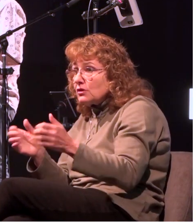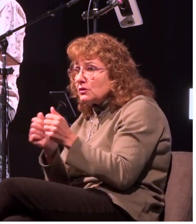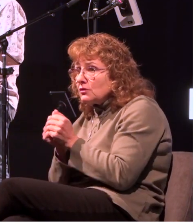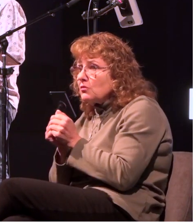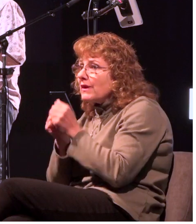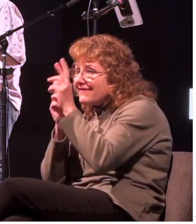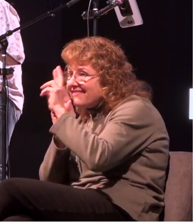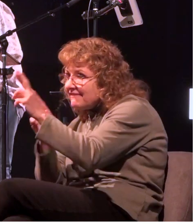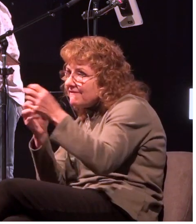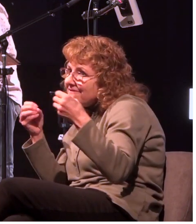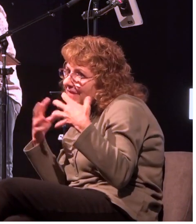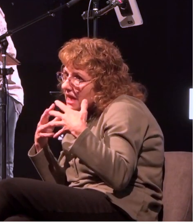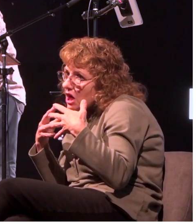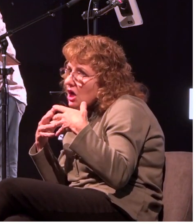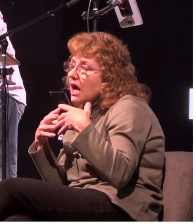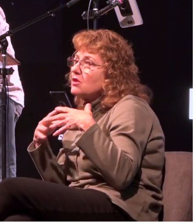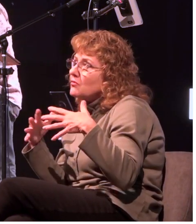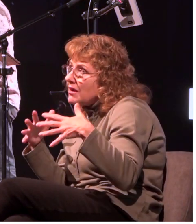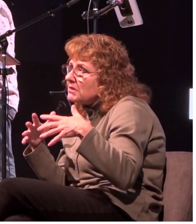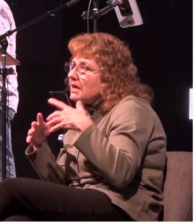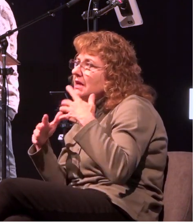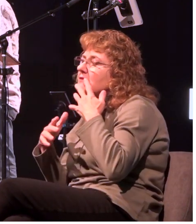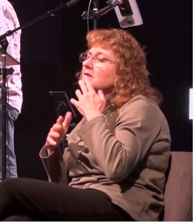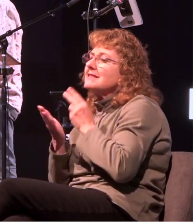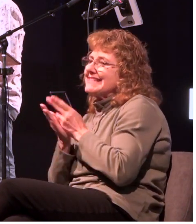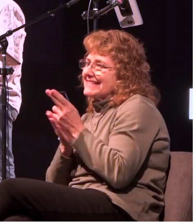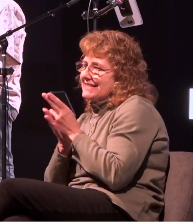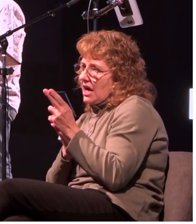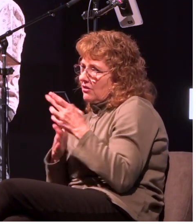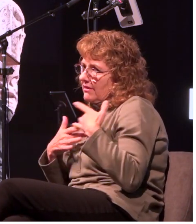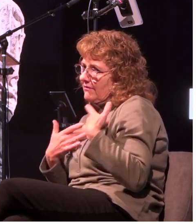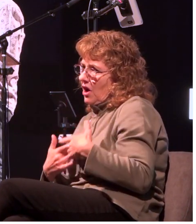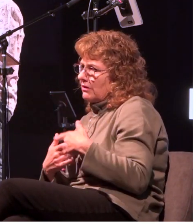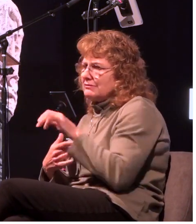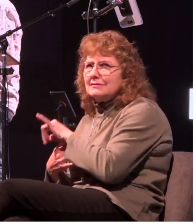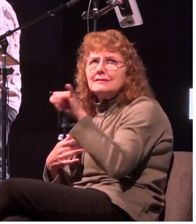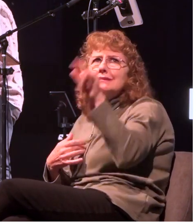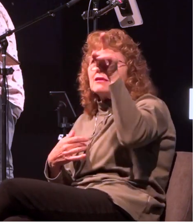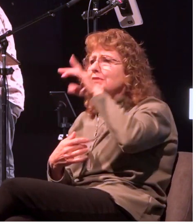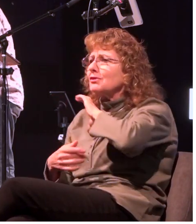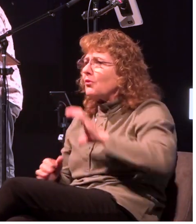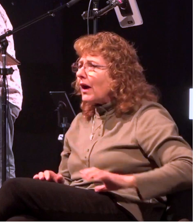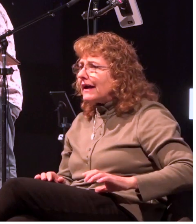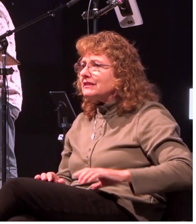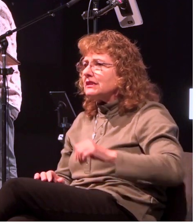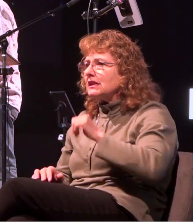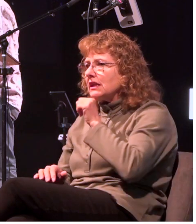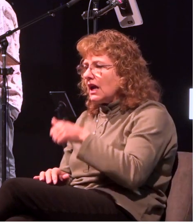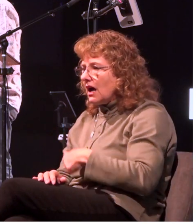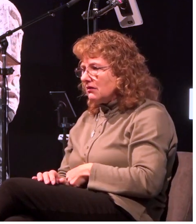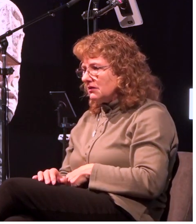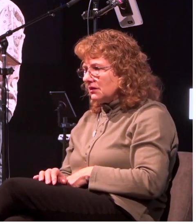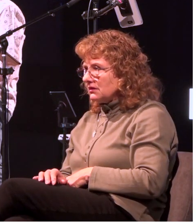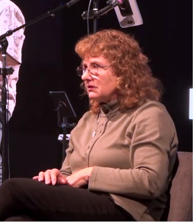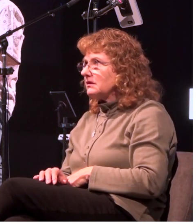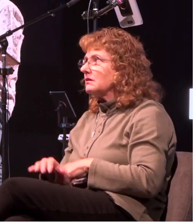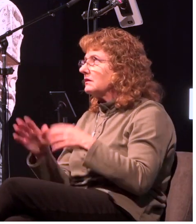sincerity of heart as to christ not with eye service as men pleasers